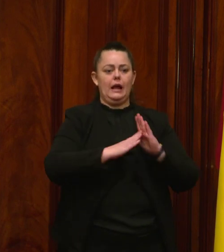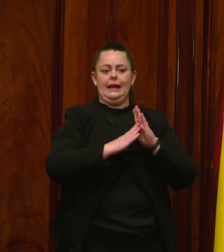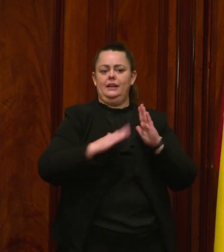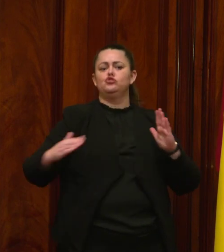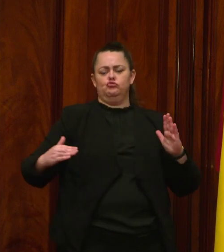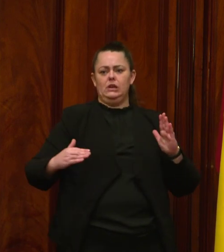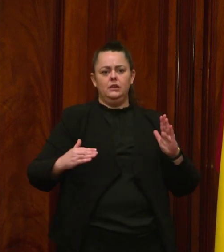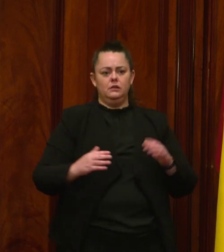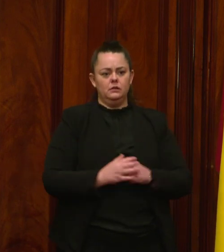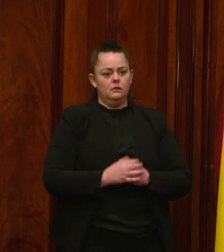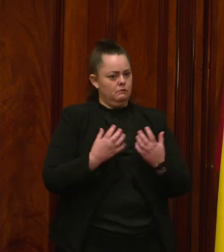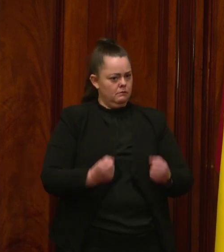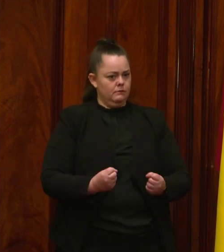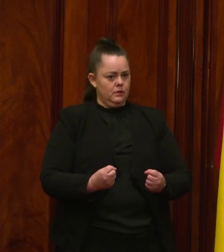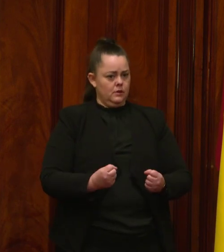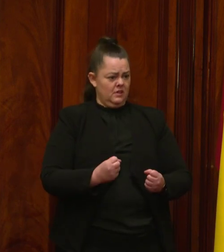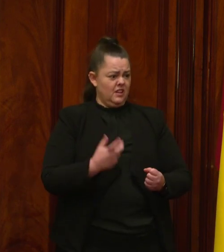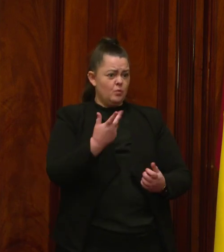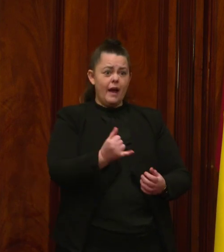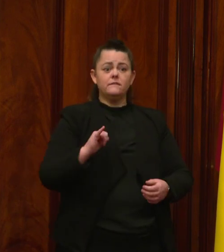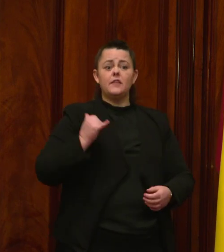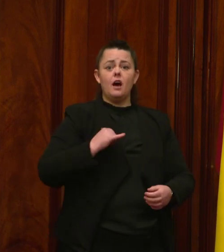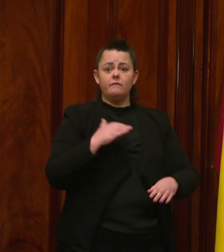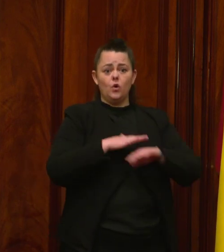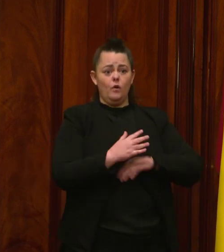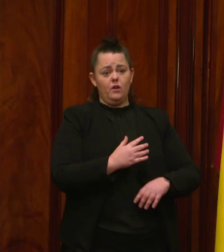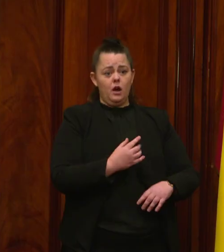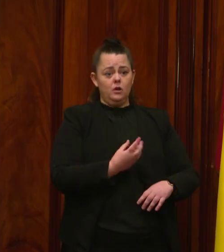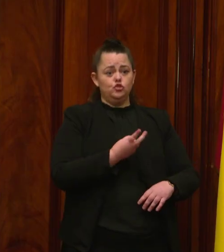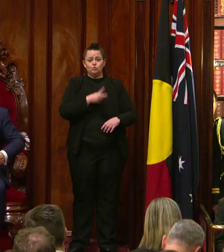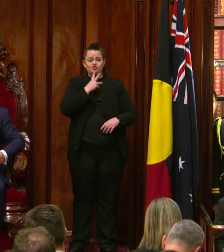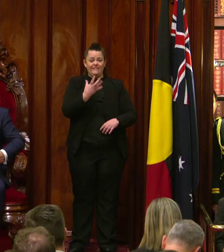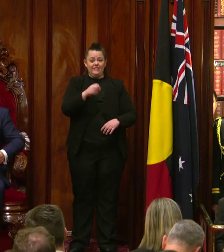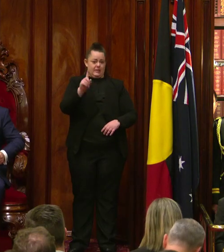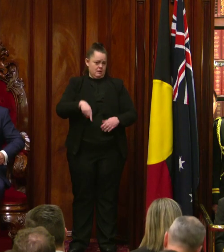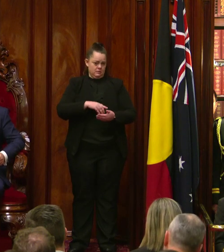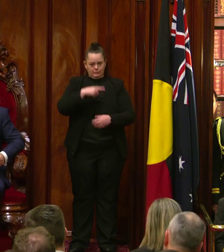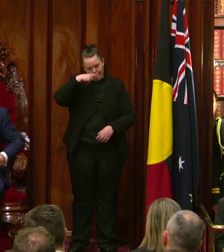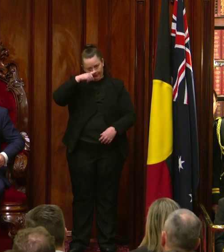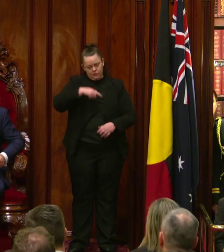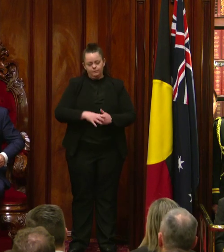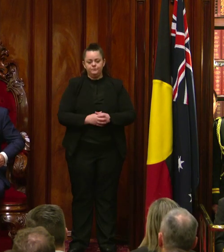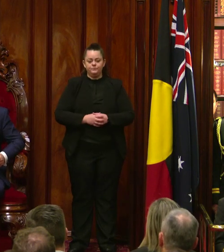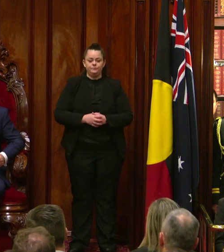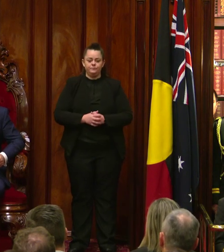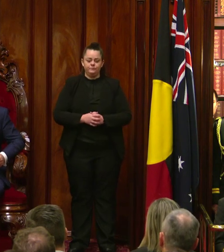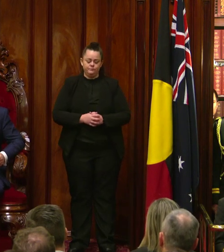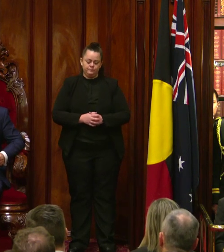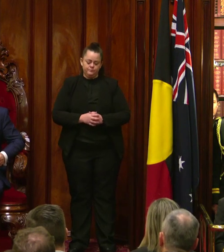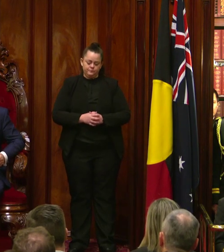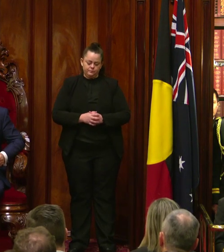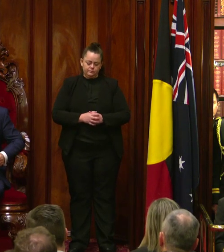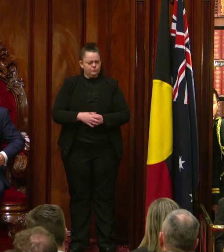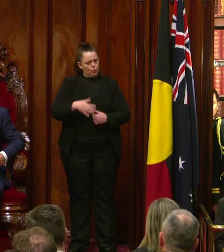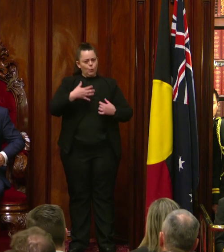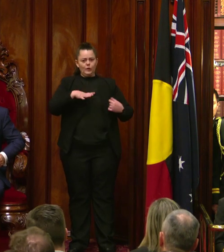It employs a quarter of a million people. At the heart of the plan is a commitment to train and skill up